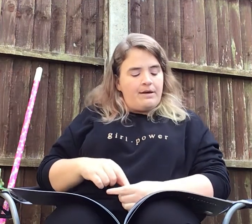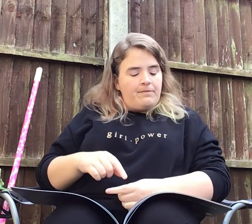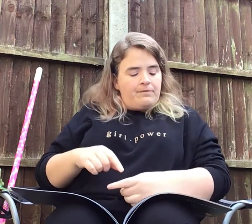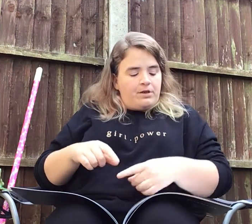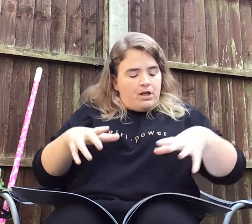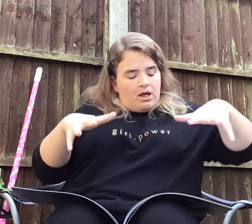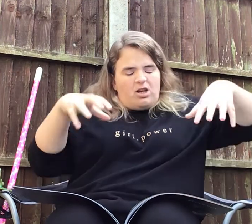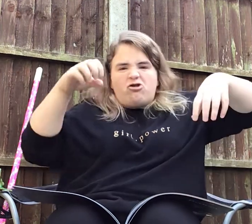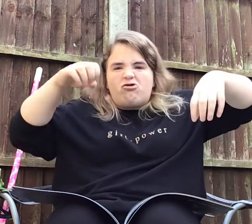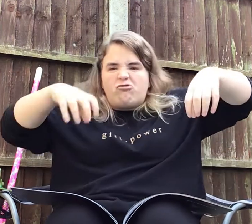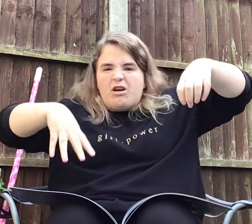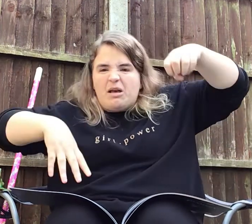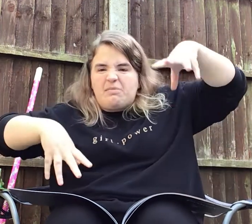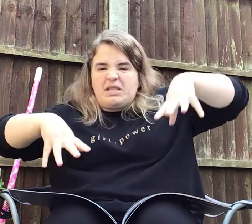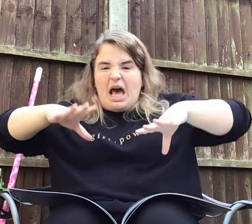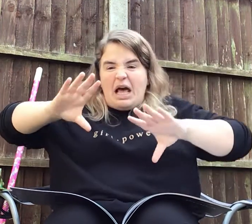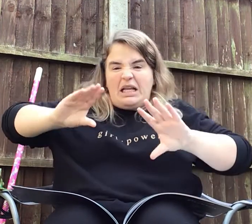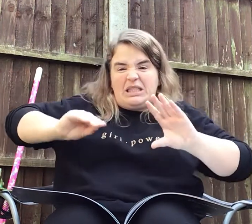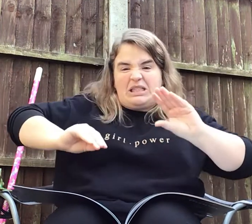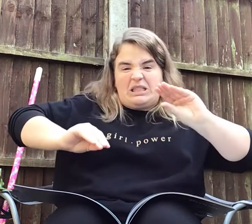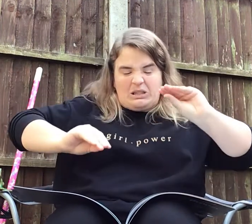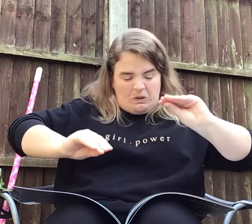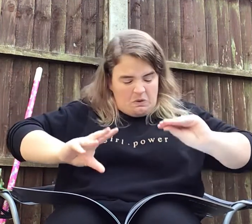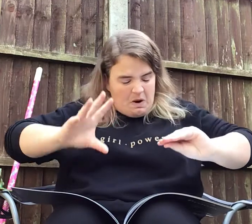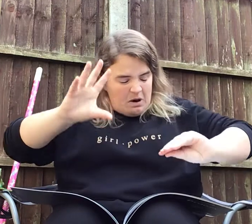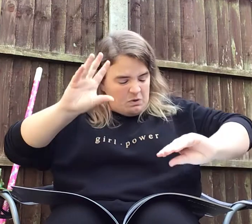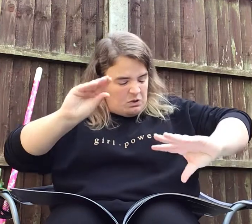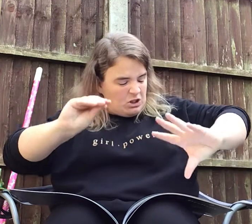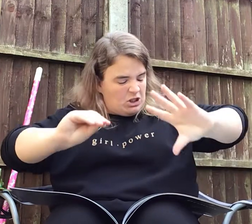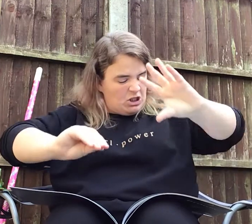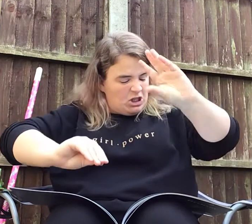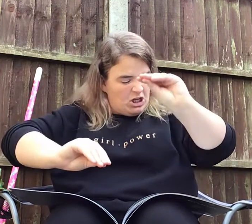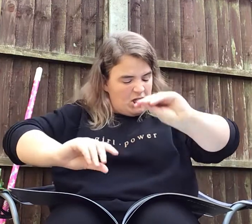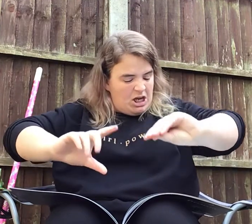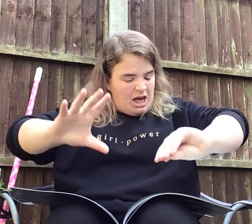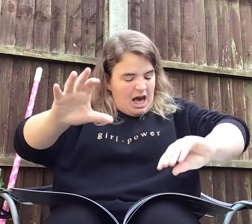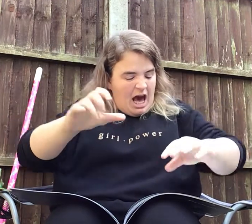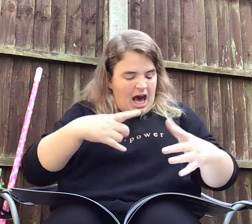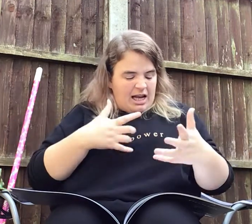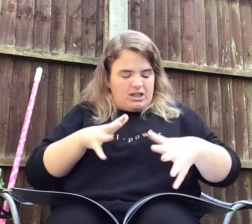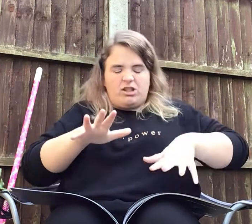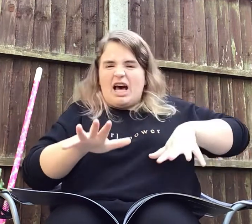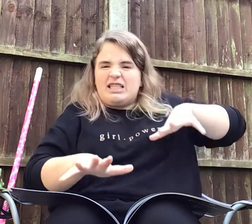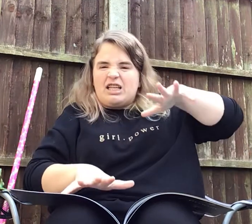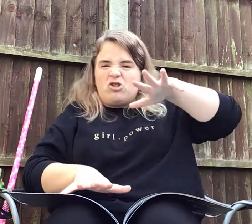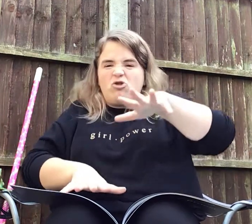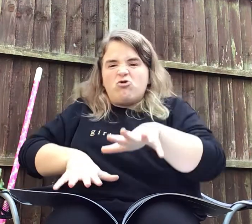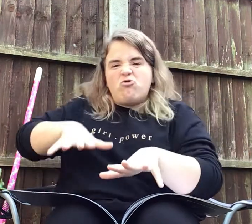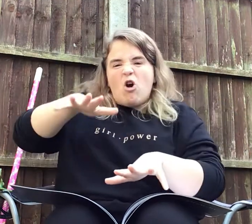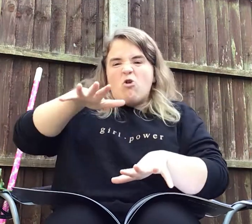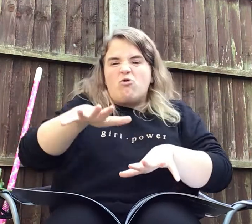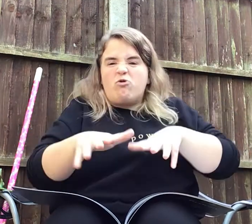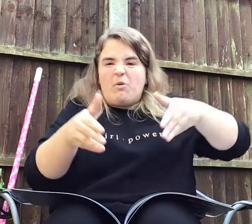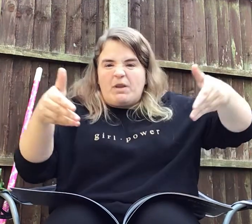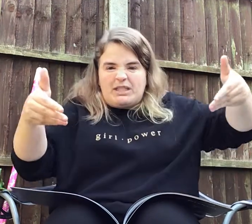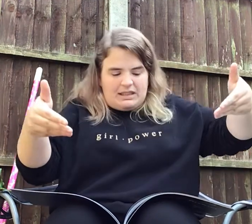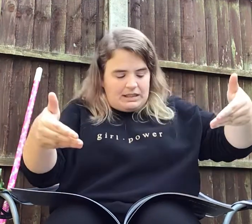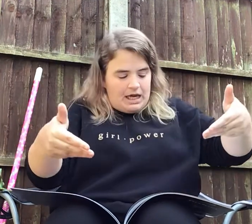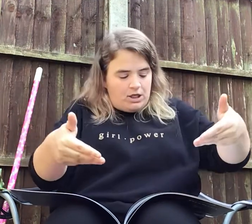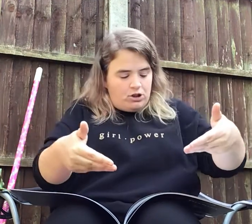It dripped and it squelched, as it strode from the ditch.